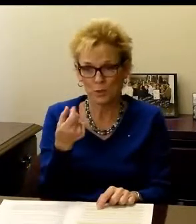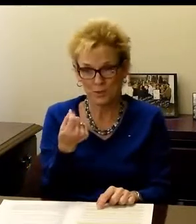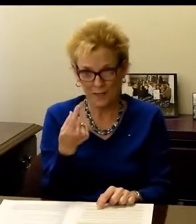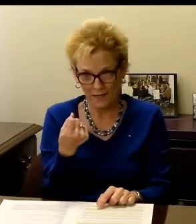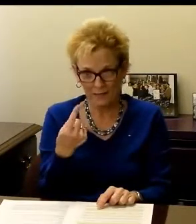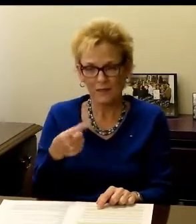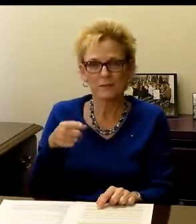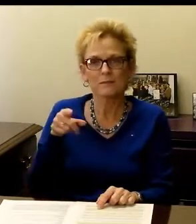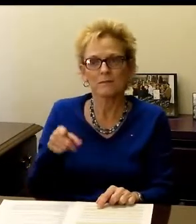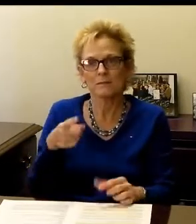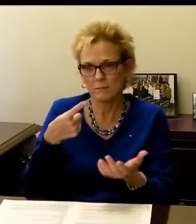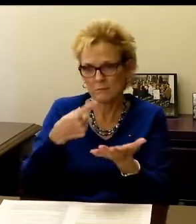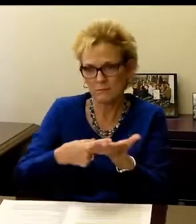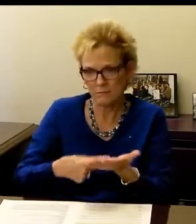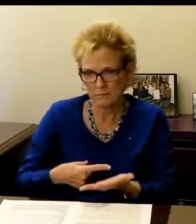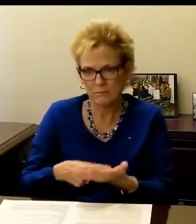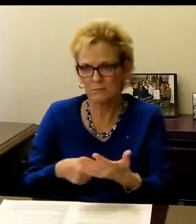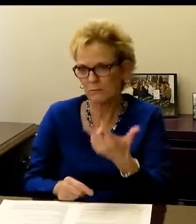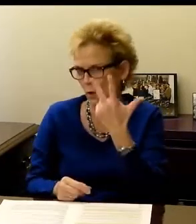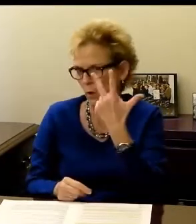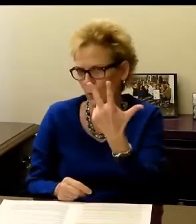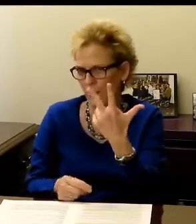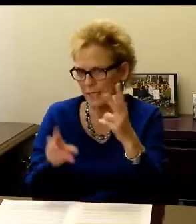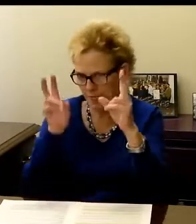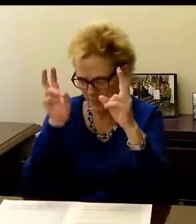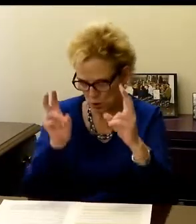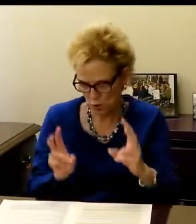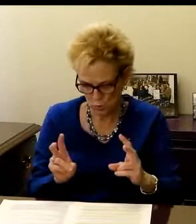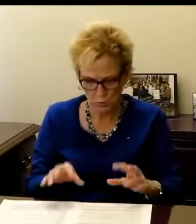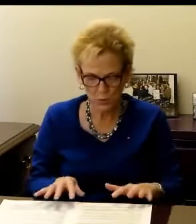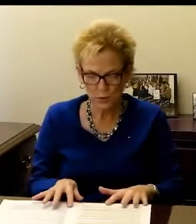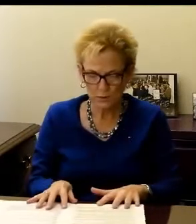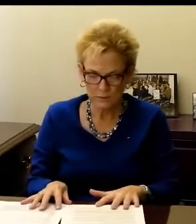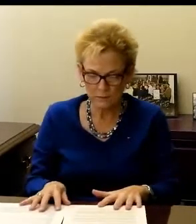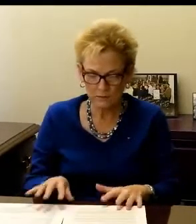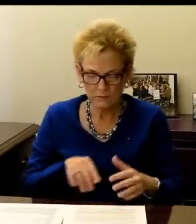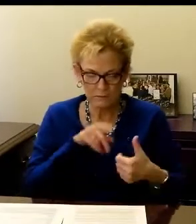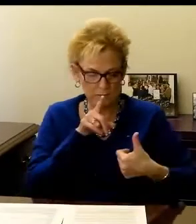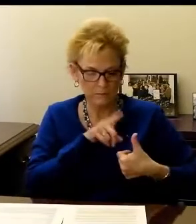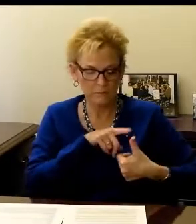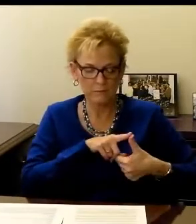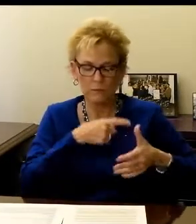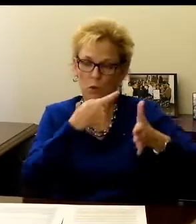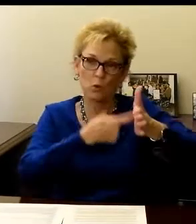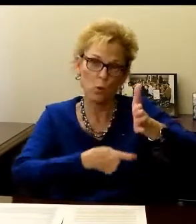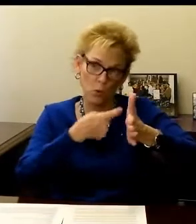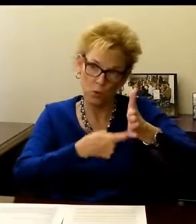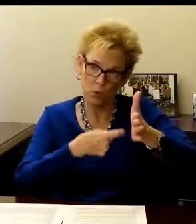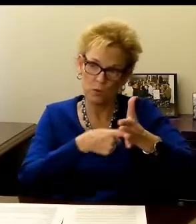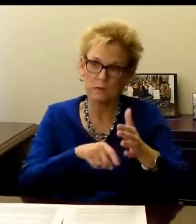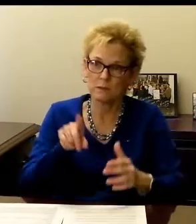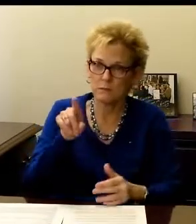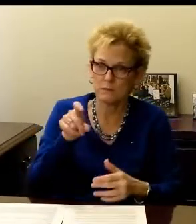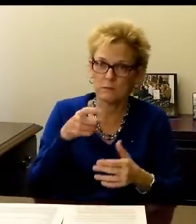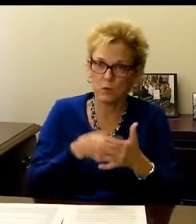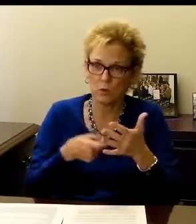three judges. On March 11, there were three issues that were discussed. First is the cost.